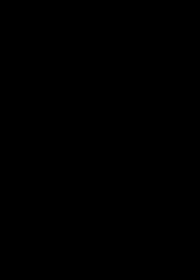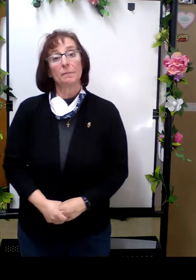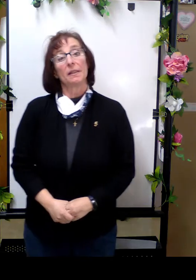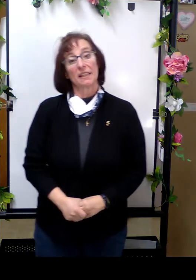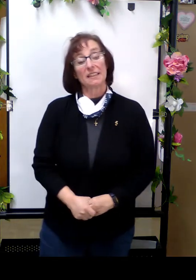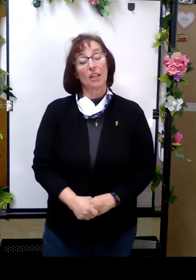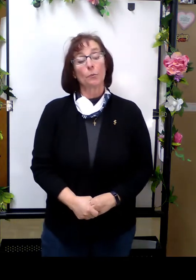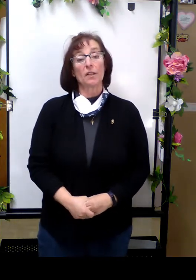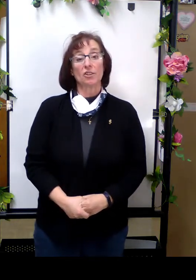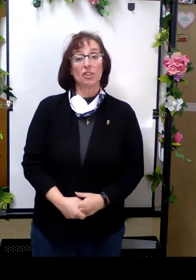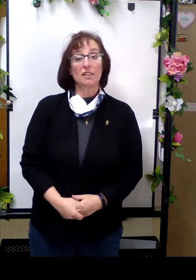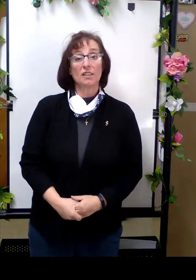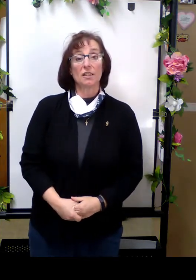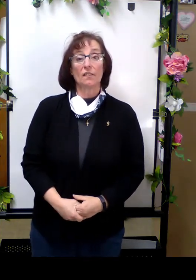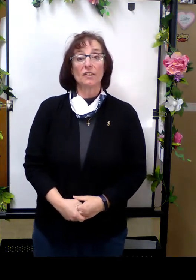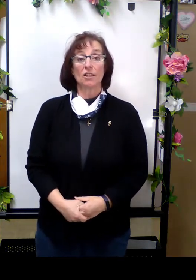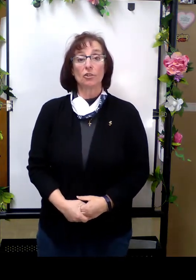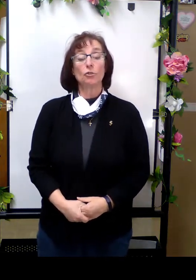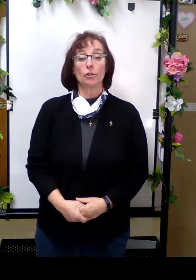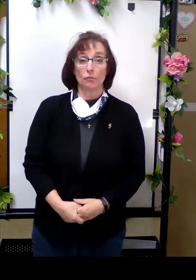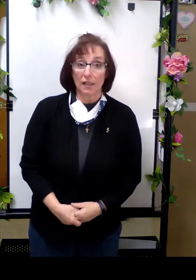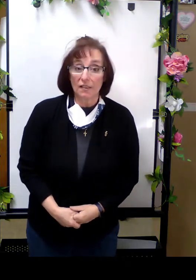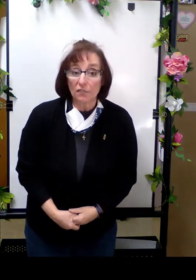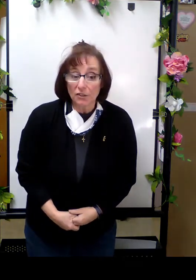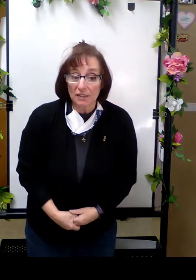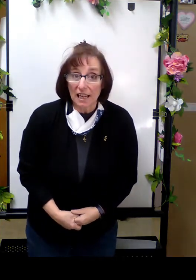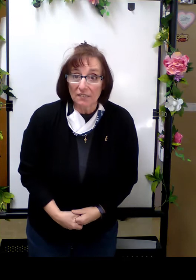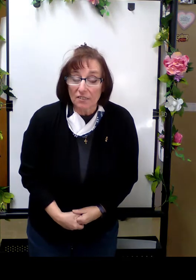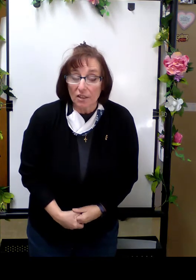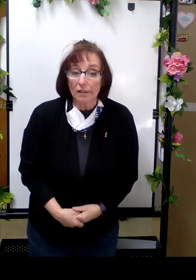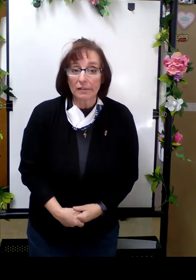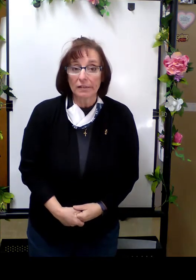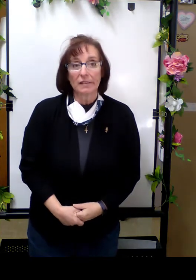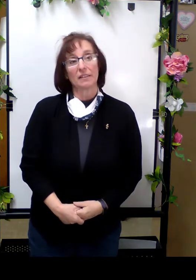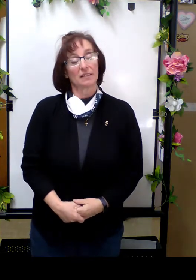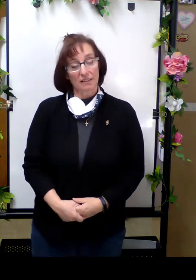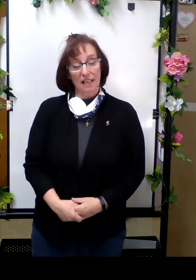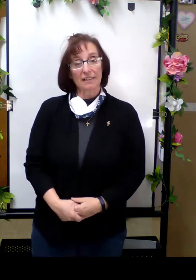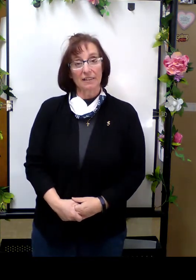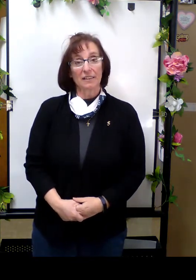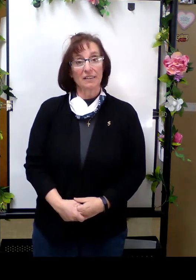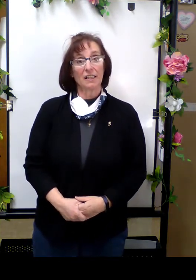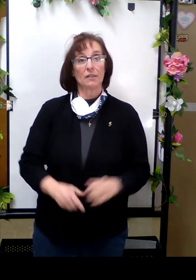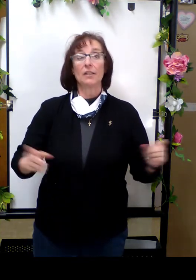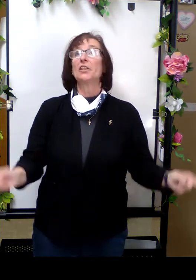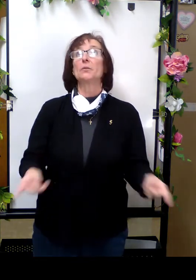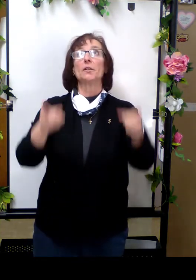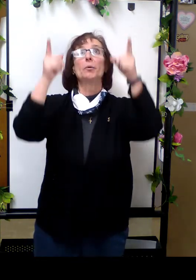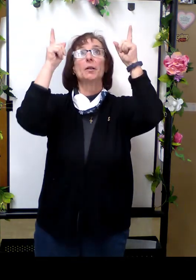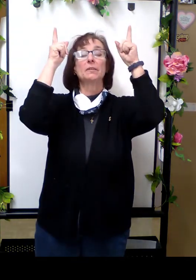We're going to start with Jesus Loves the Little Children and the first line of the song is exactly like the title. So we're going to point up and